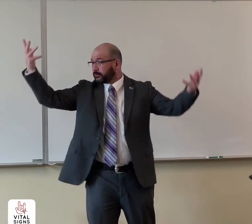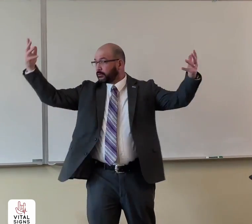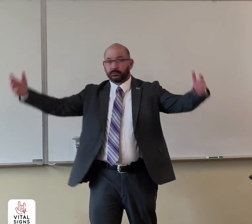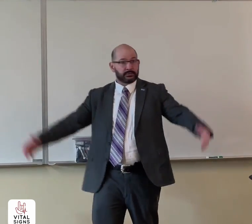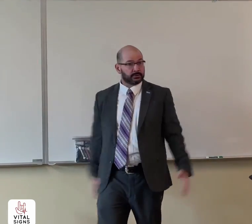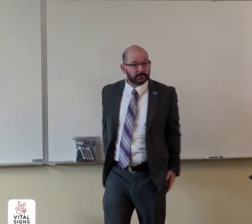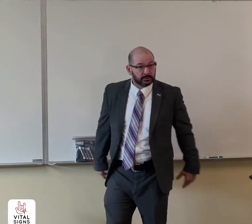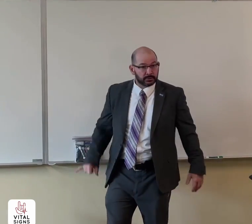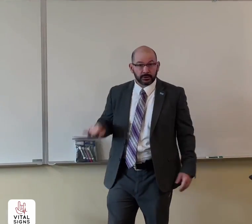it yourself.